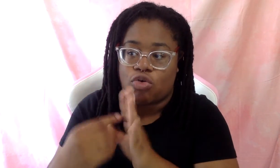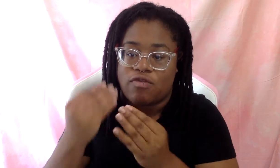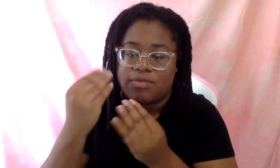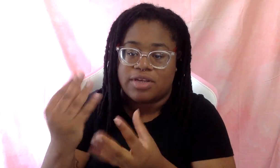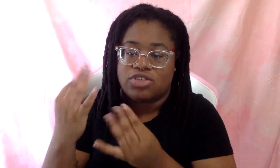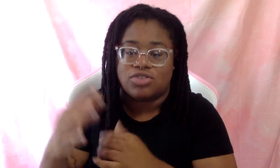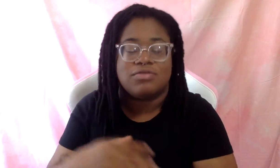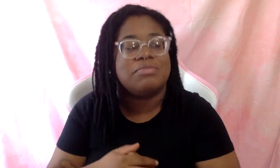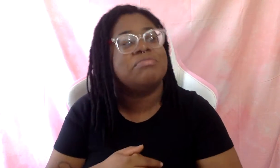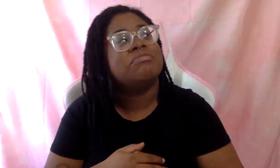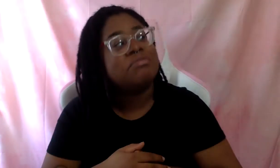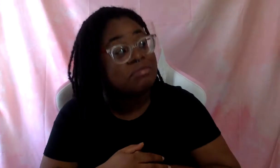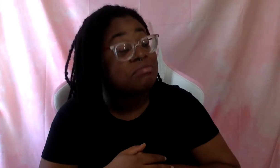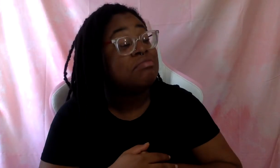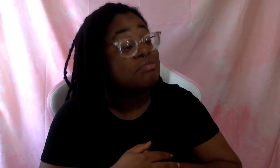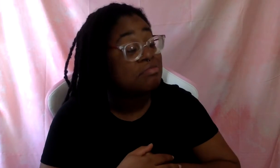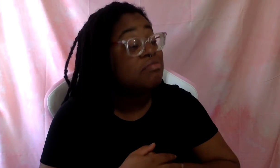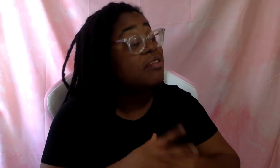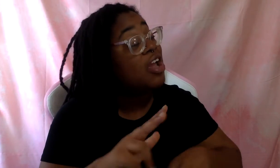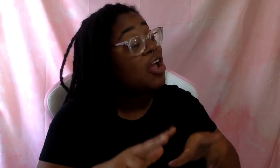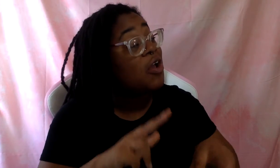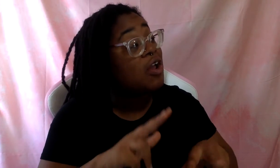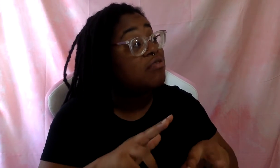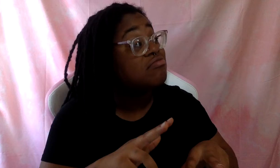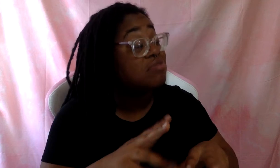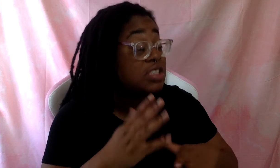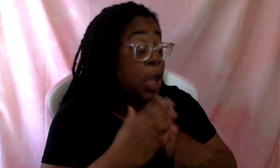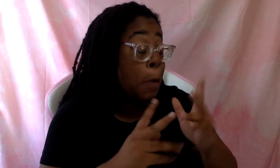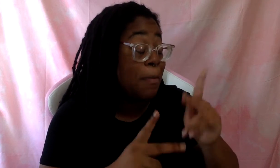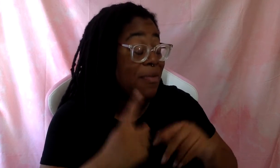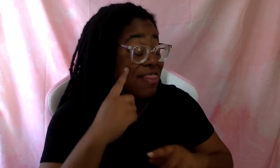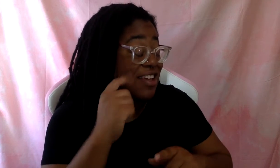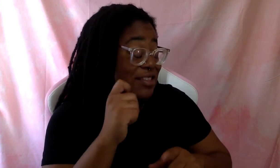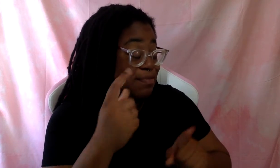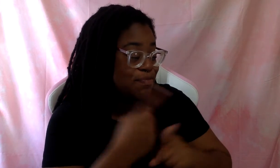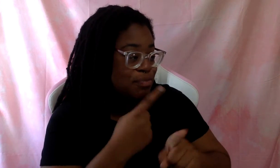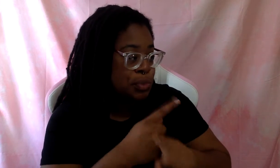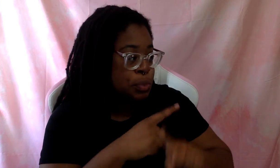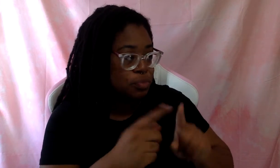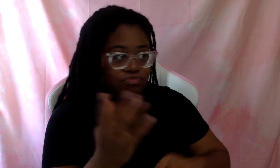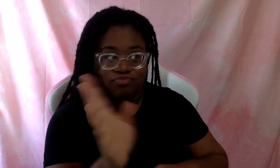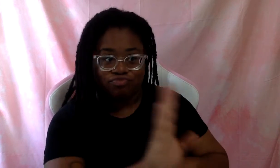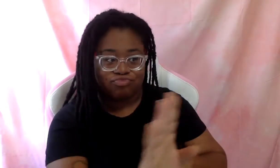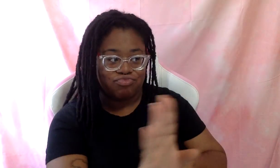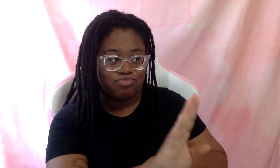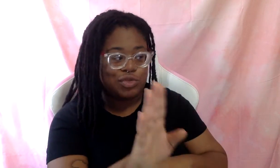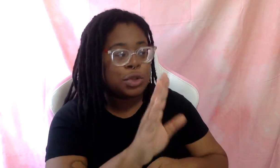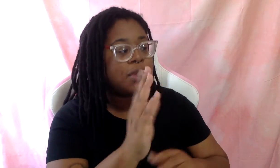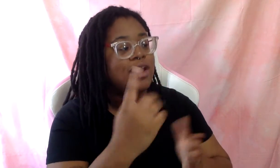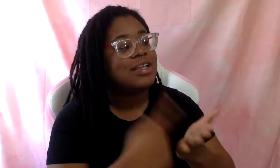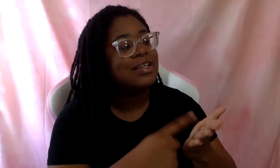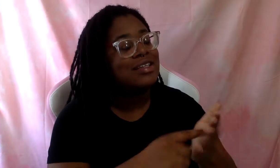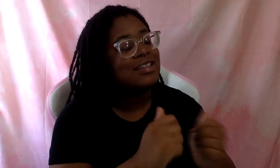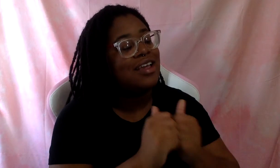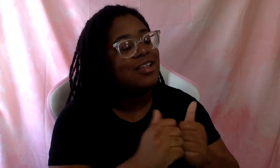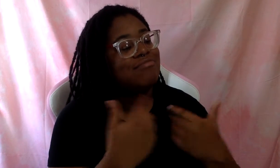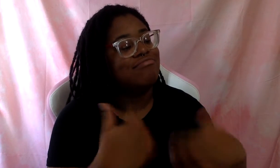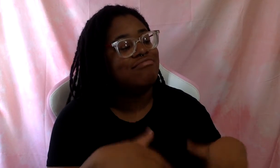conversations that some people may consider inappropriate, but that's for y'all to discuss together. I love that so much.